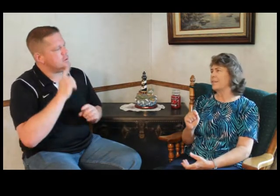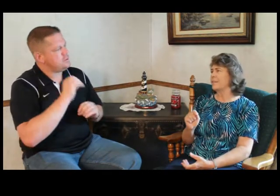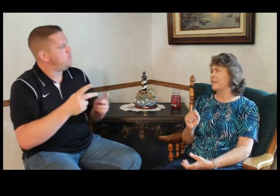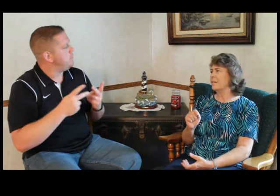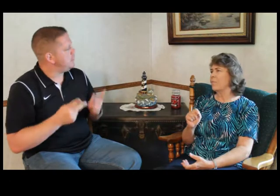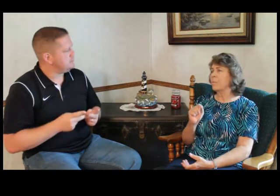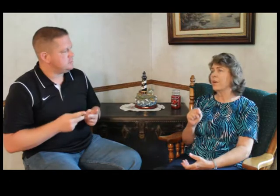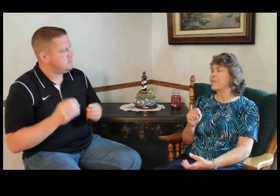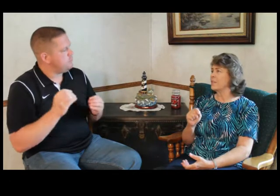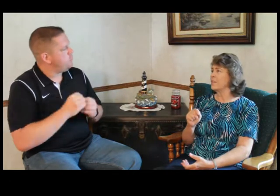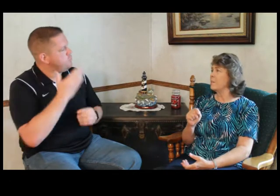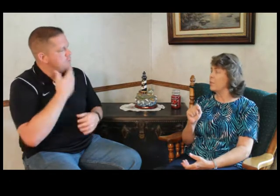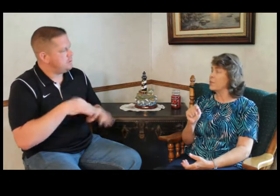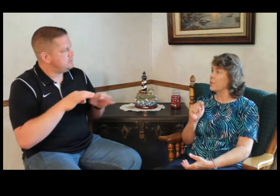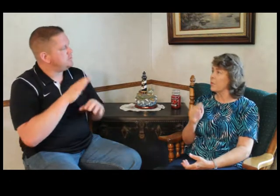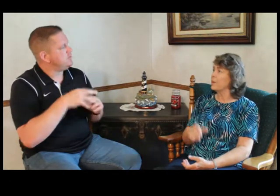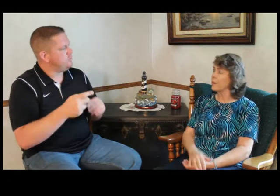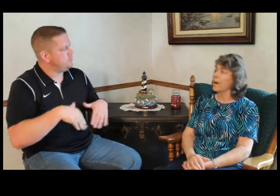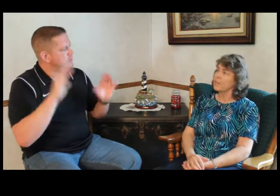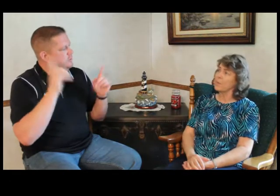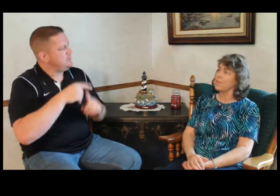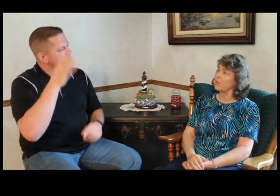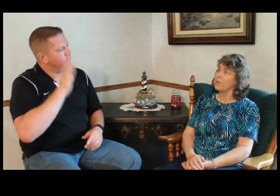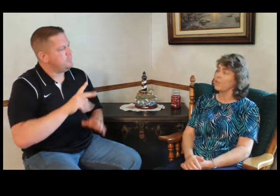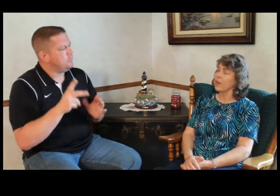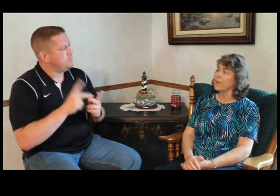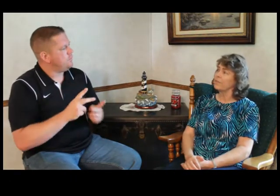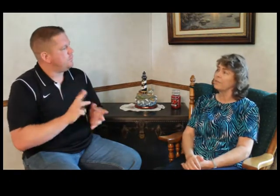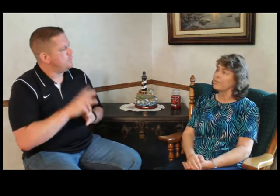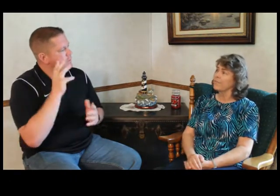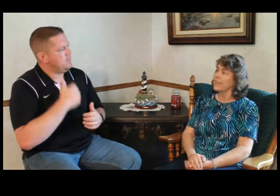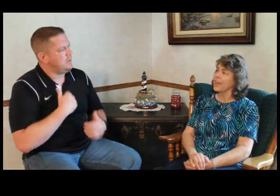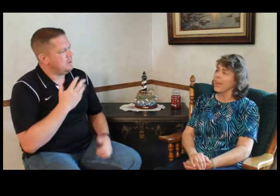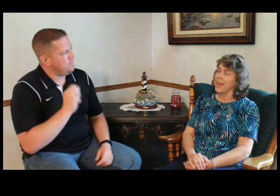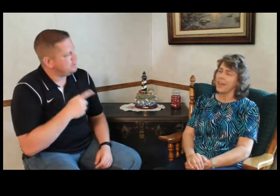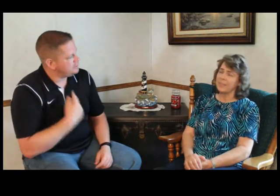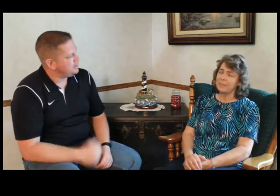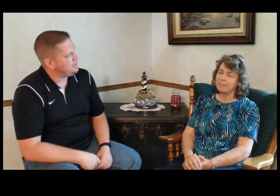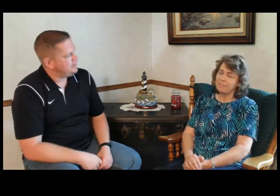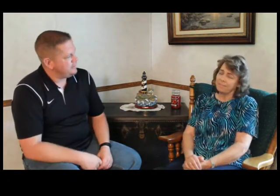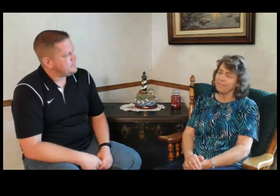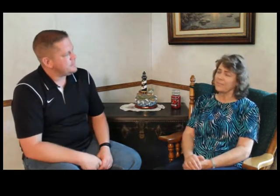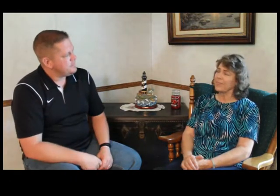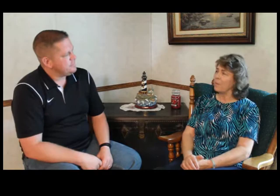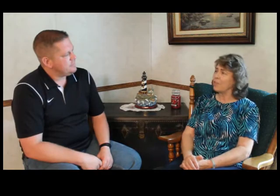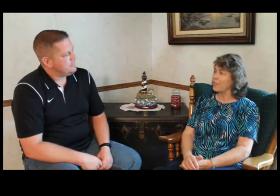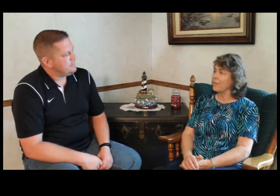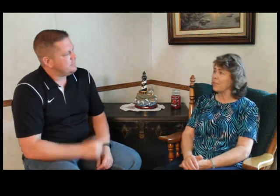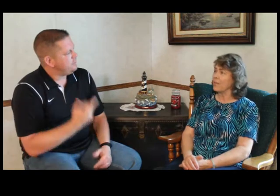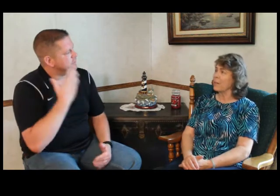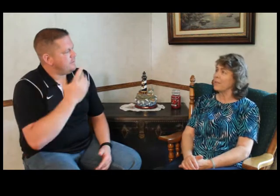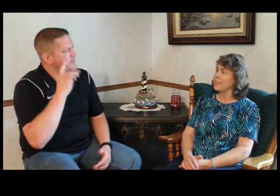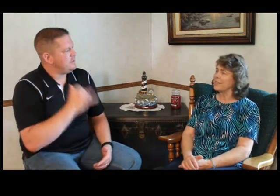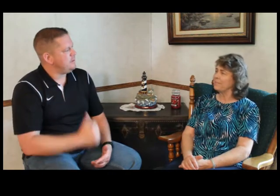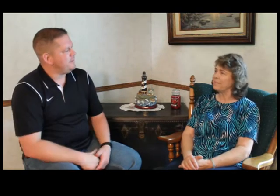more precious than when you're surrendered to God's perfect will for your life. Wow. And I'm just thankful for that place. Amen.